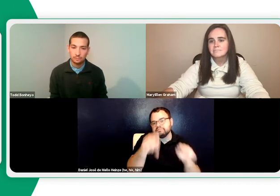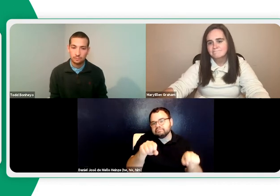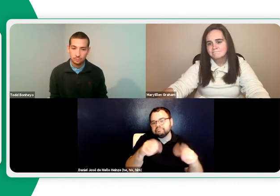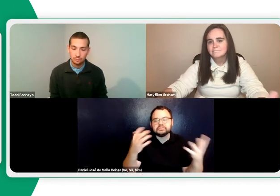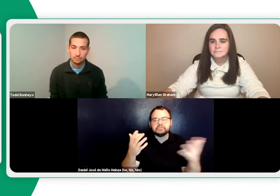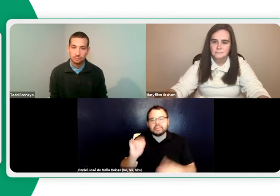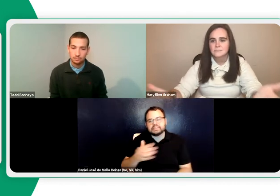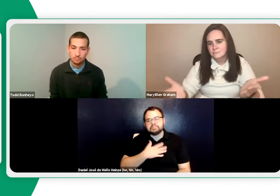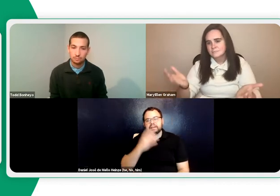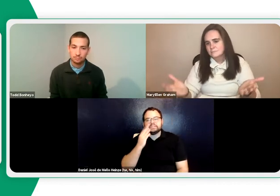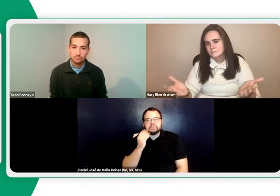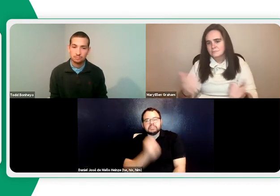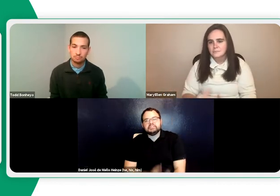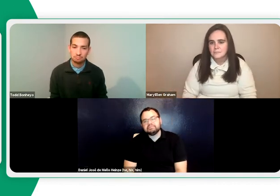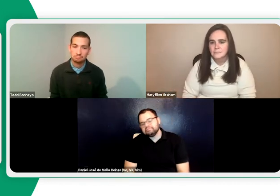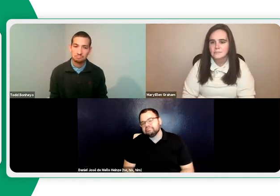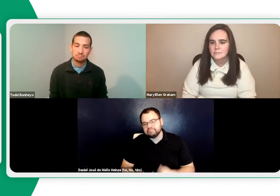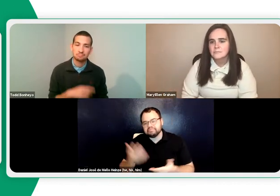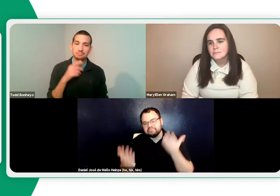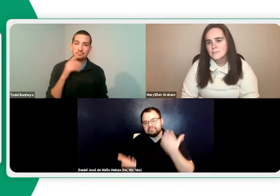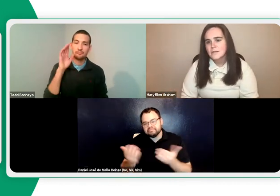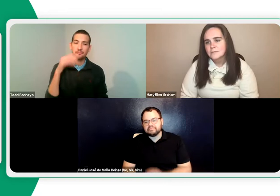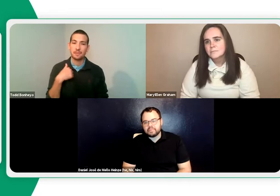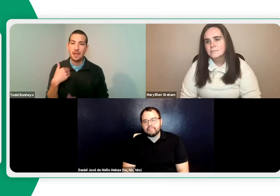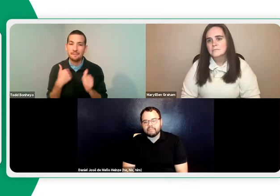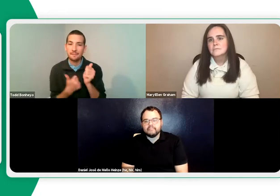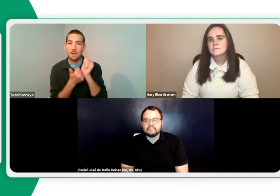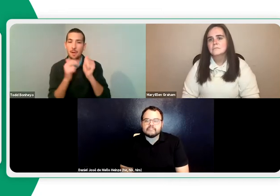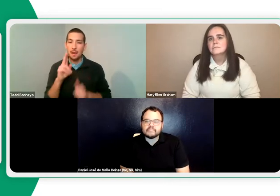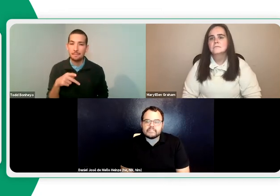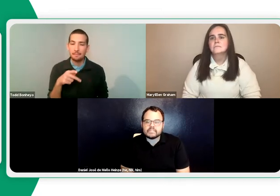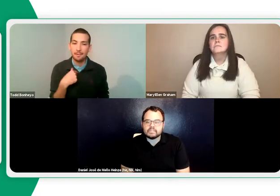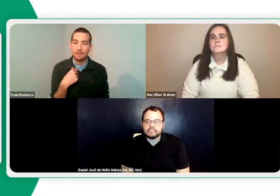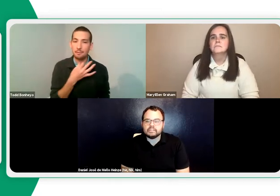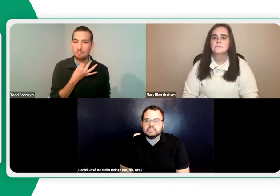from teaching online in terms of student attention, but there are the negatives as well that I just explained.